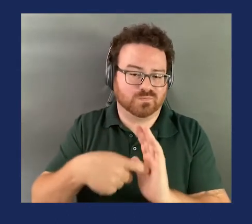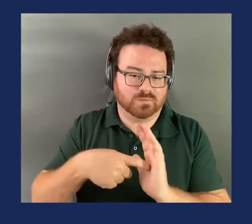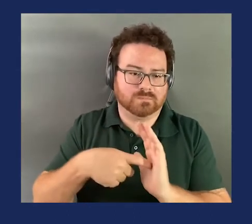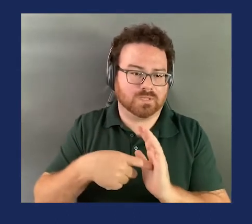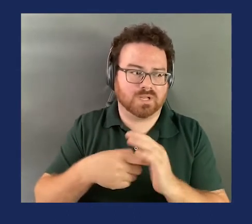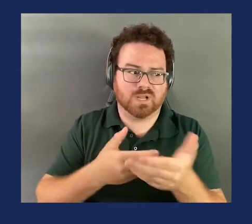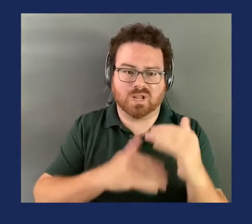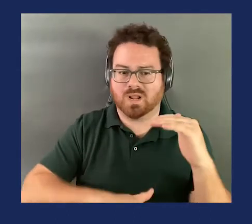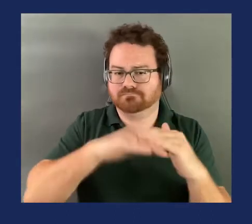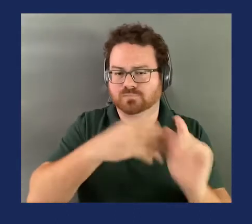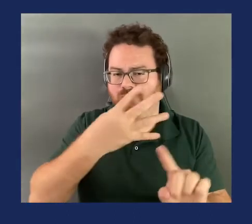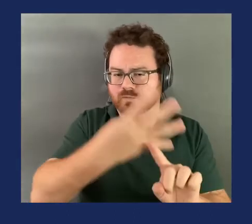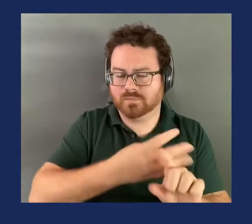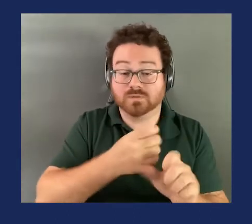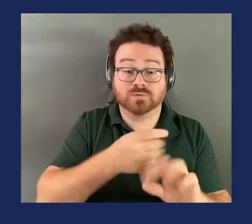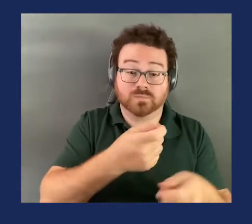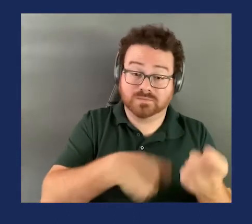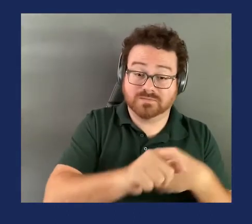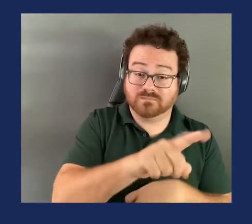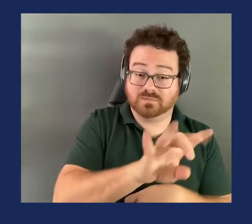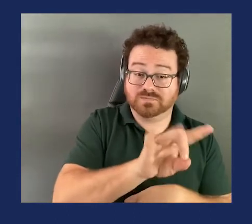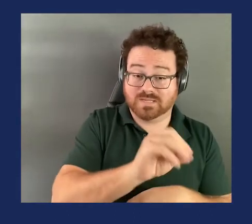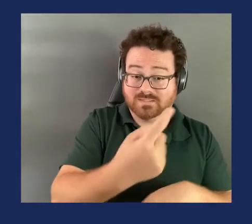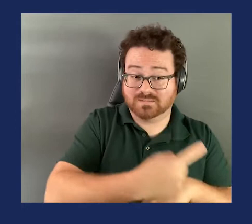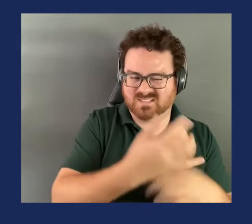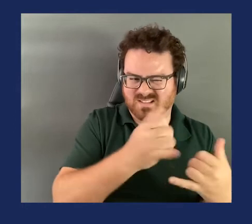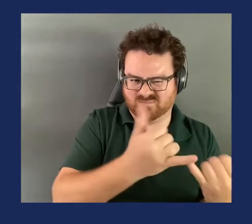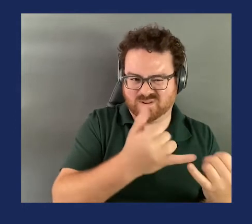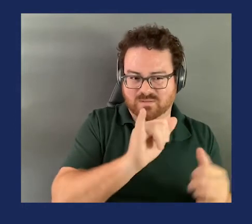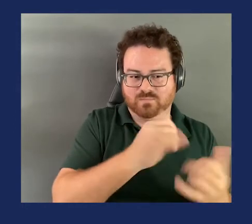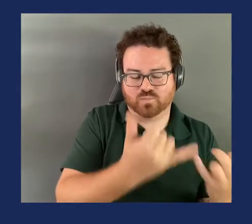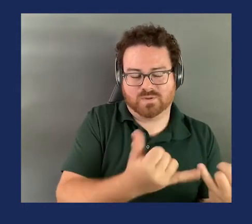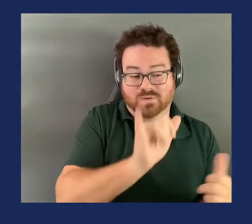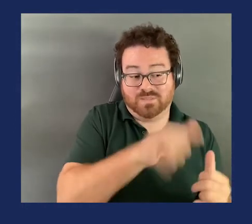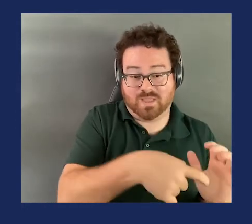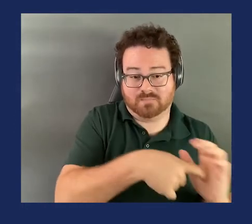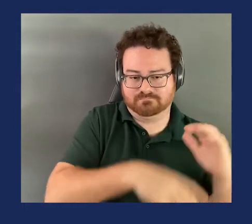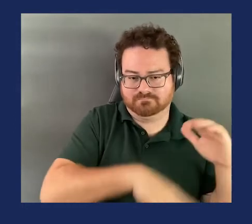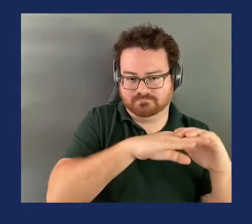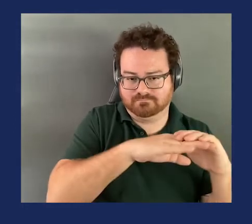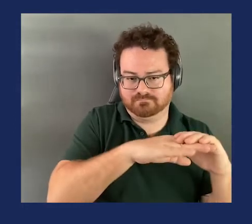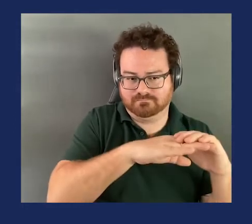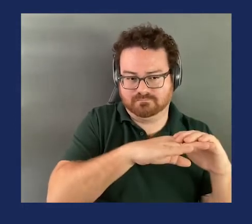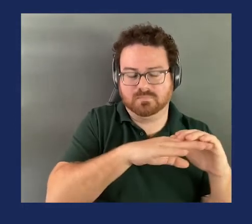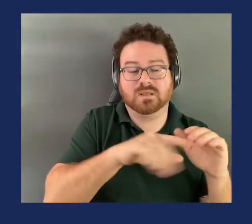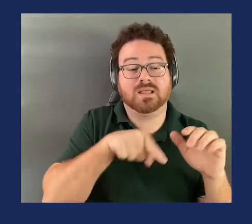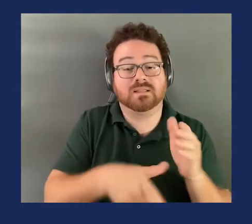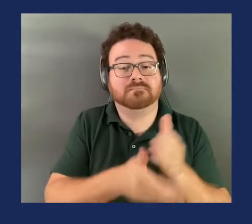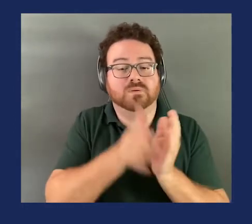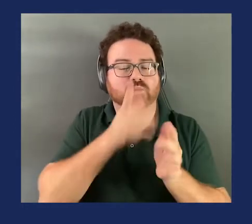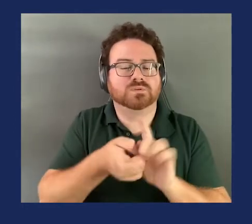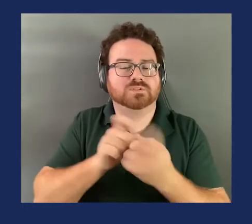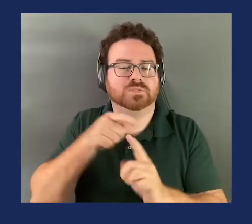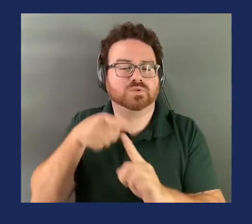So rather than 180 days, which is the statute, amendment would change that to an effective